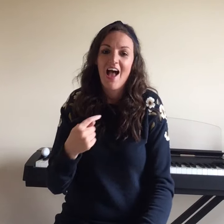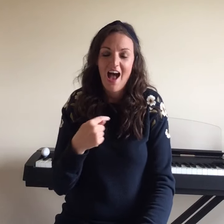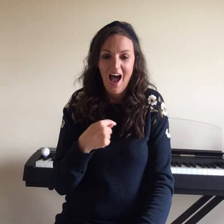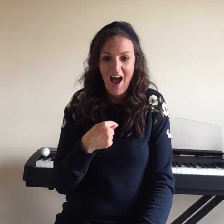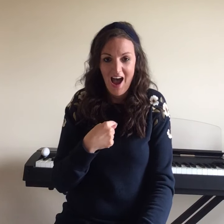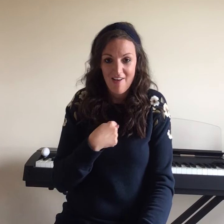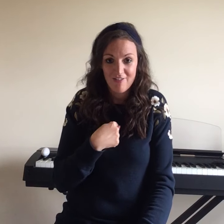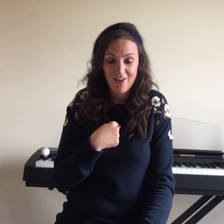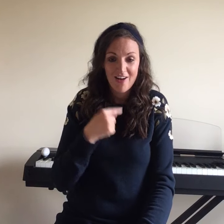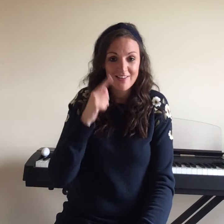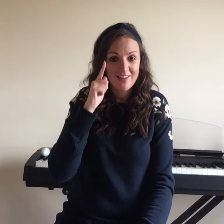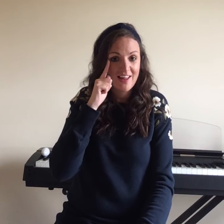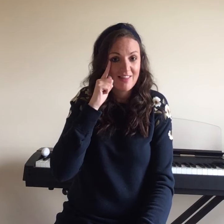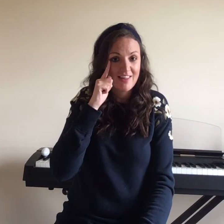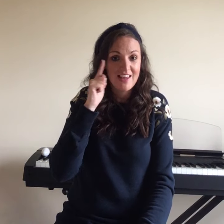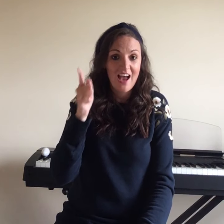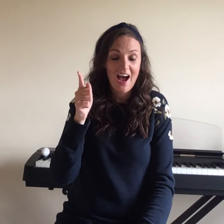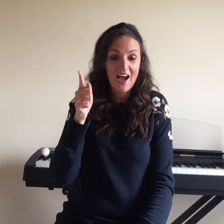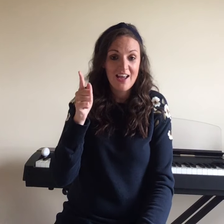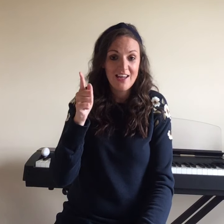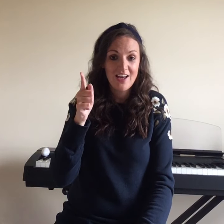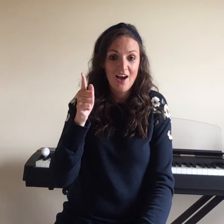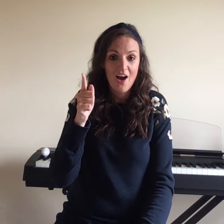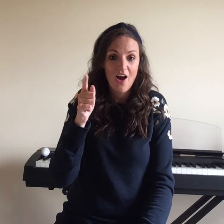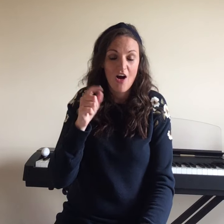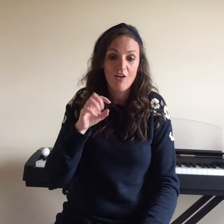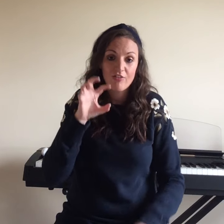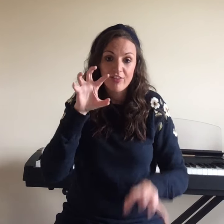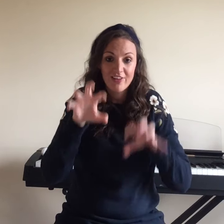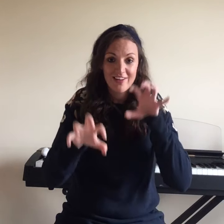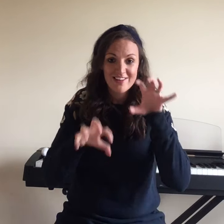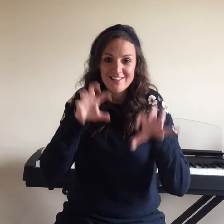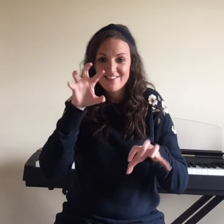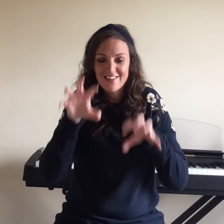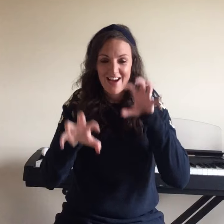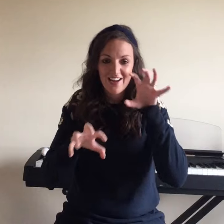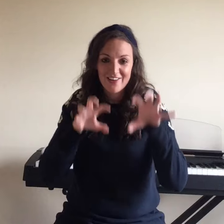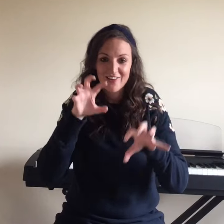I've got the eye of the tiger.